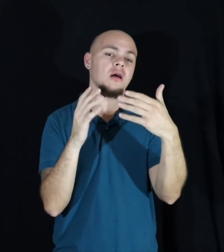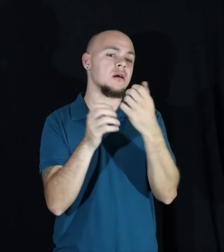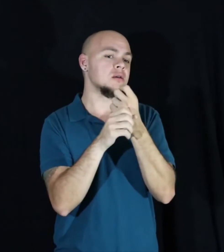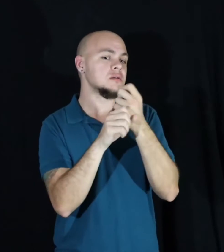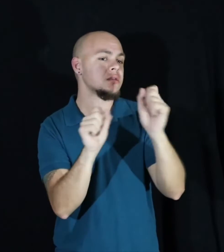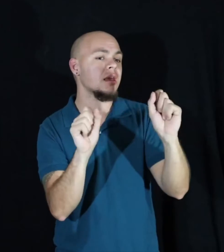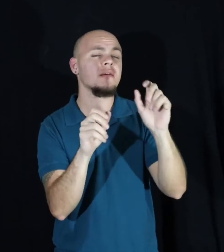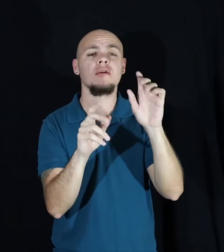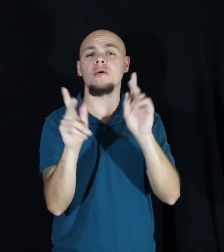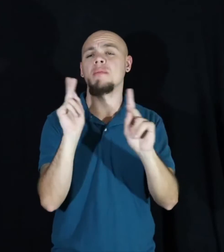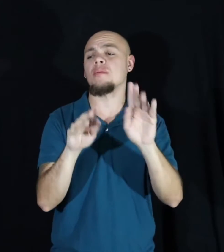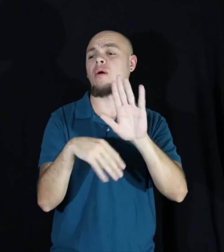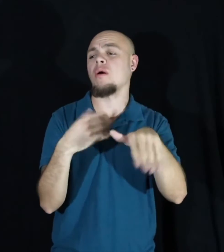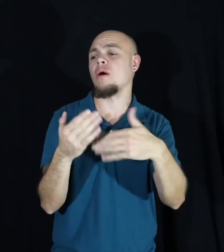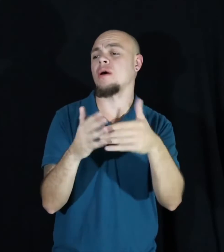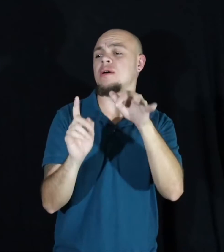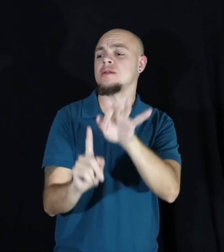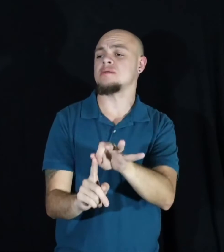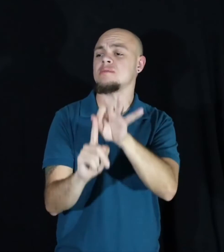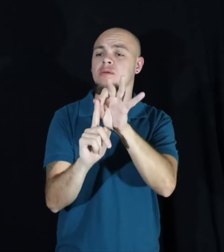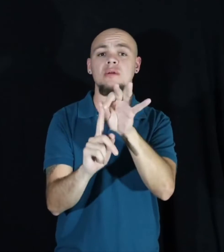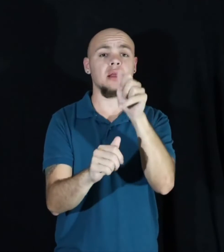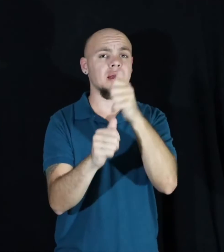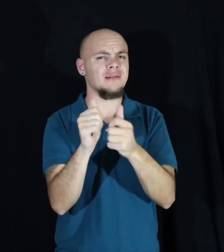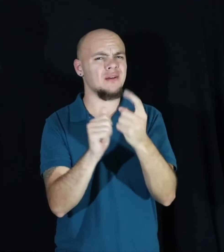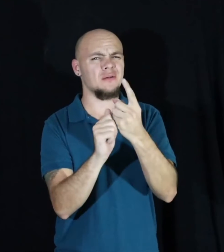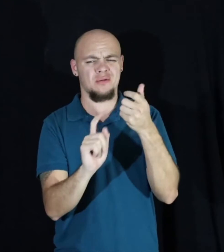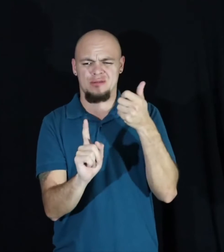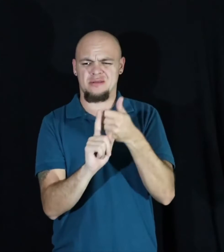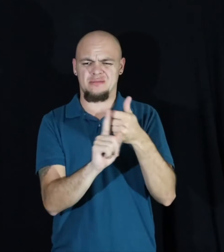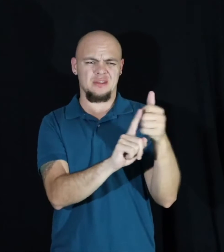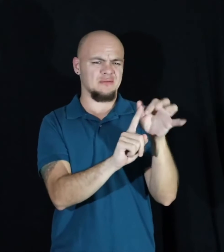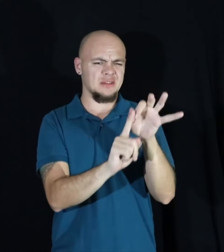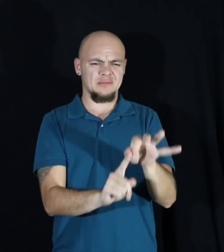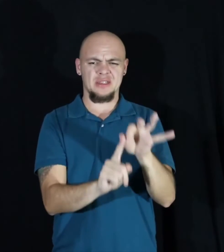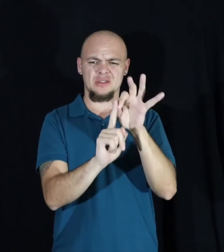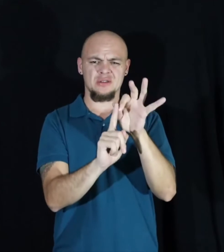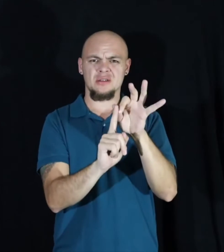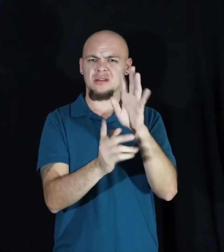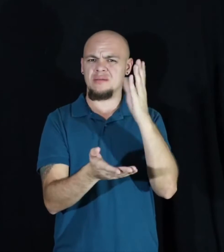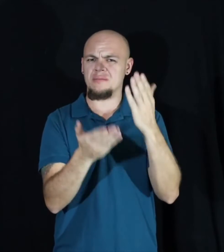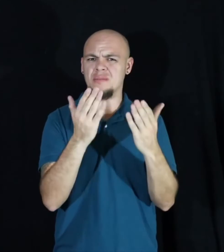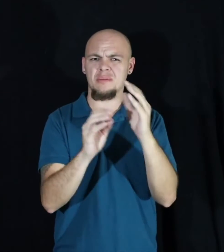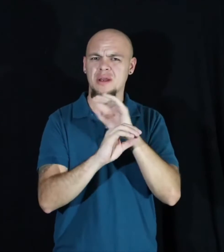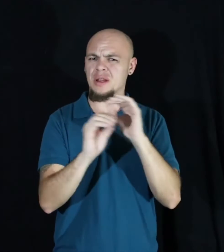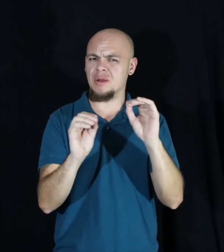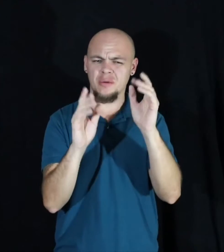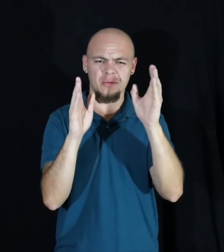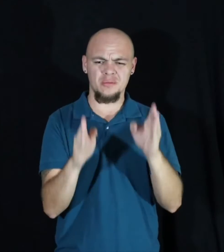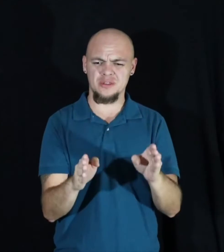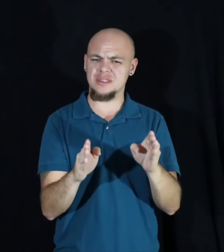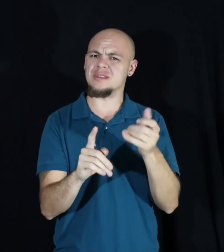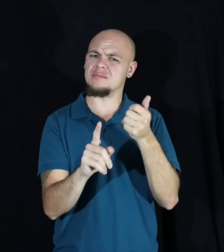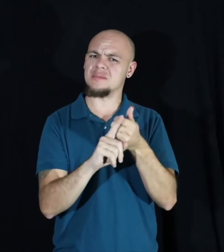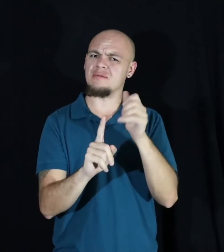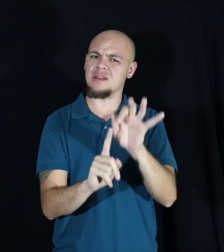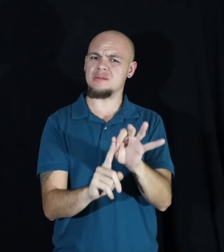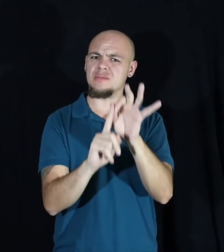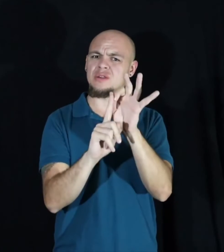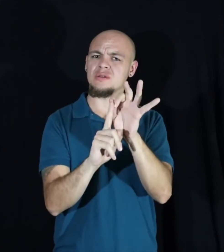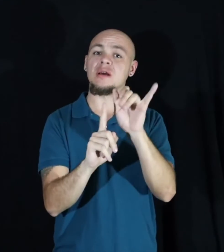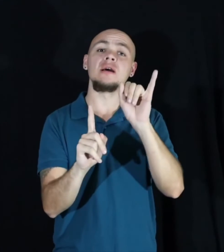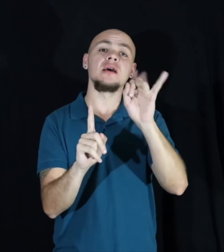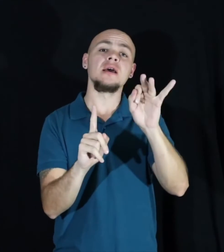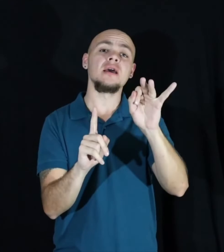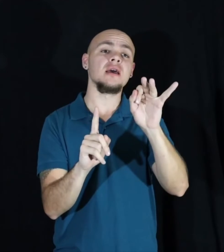is special. But if everyone is special, then maybe no one is actually special. So if there's